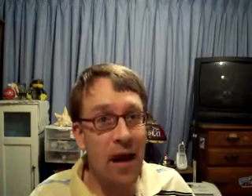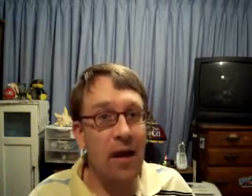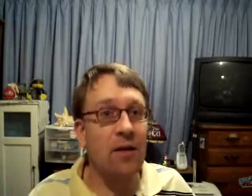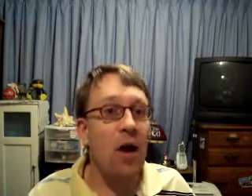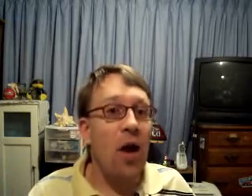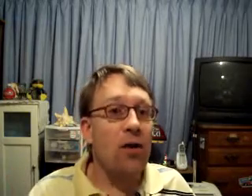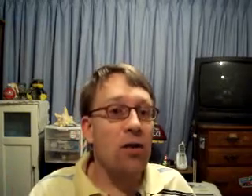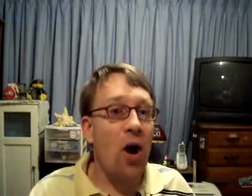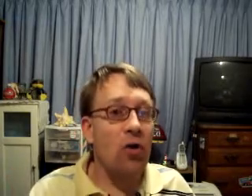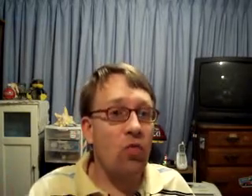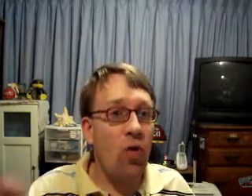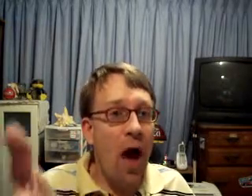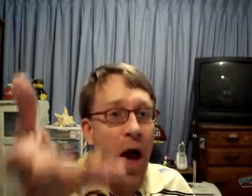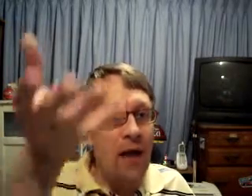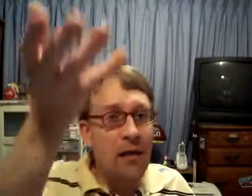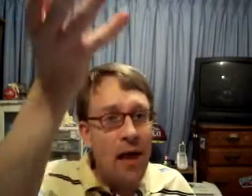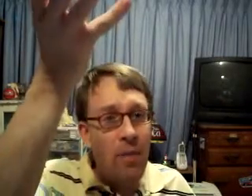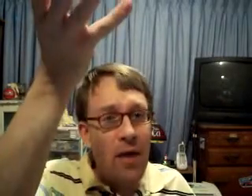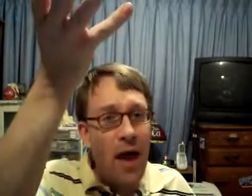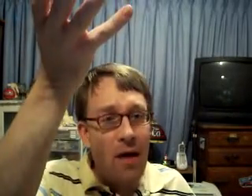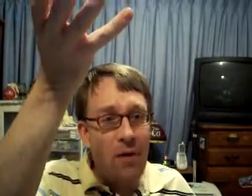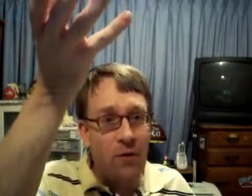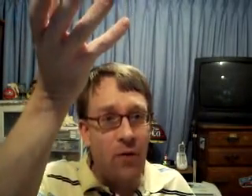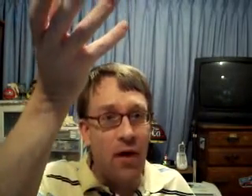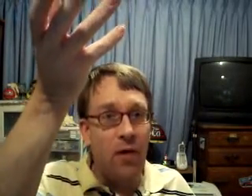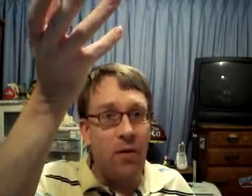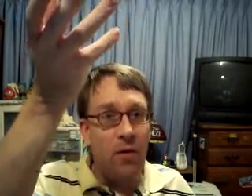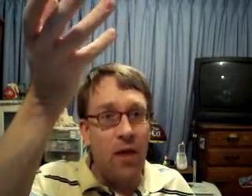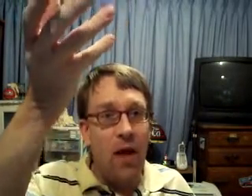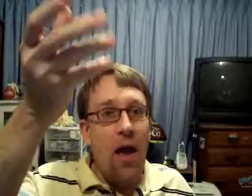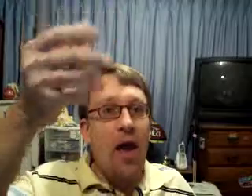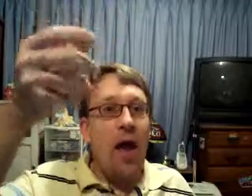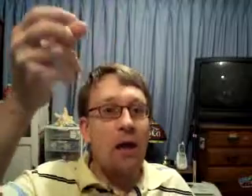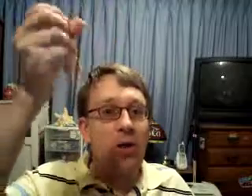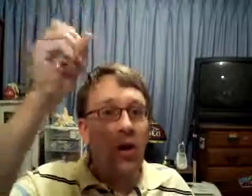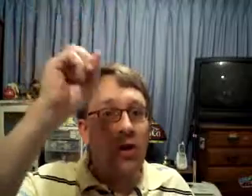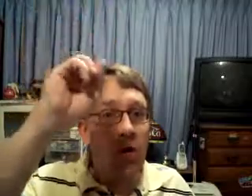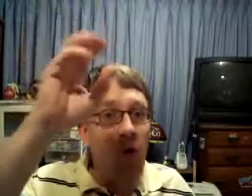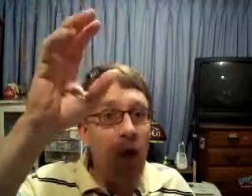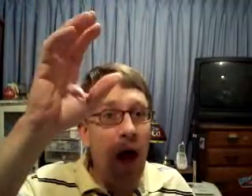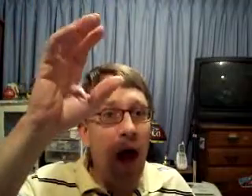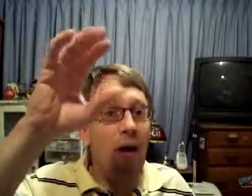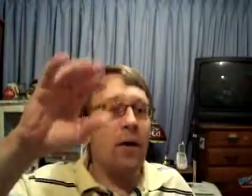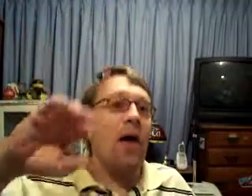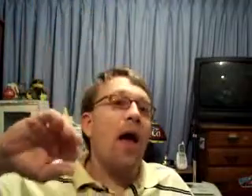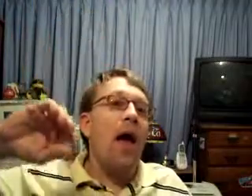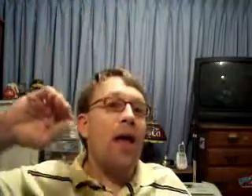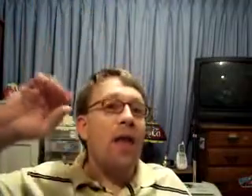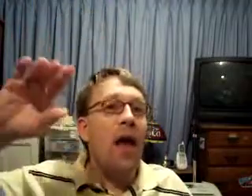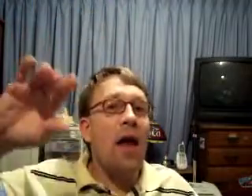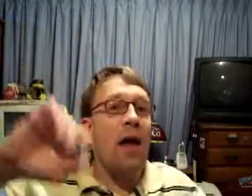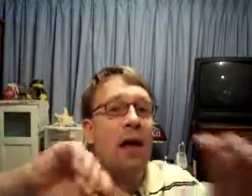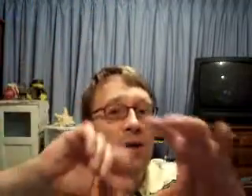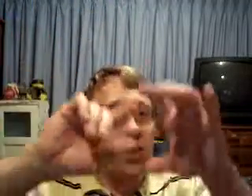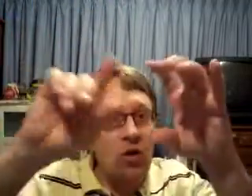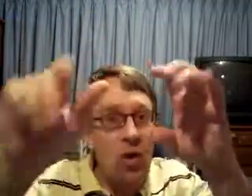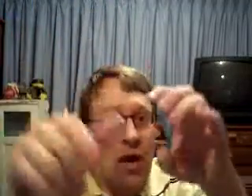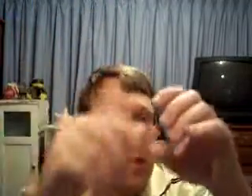state, starts rising up in the atmosphere, it starts to cool down. And then, it gets to surrounding